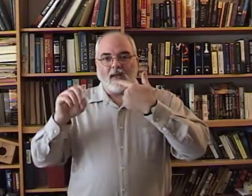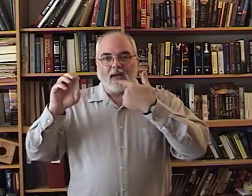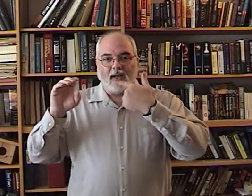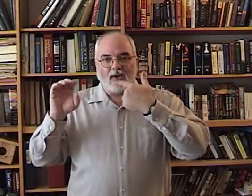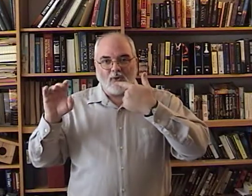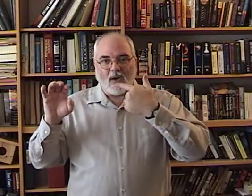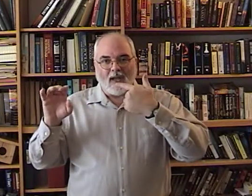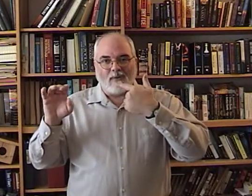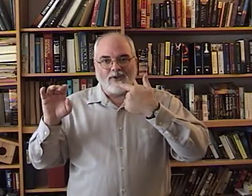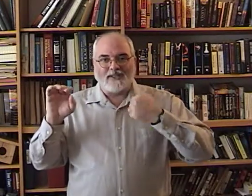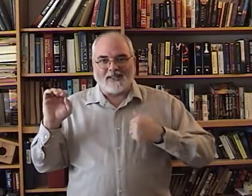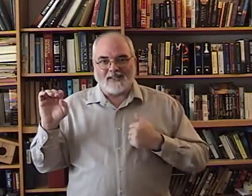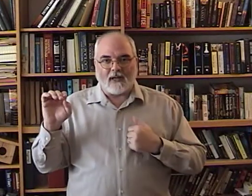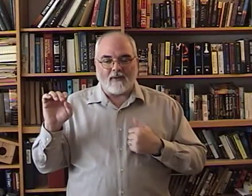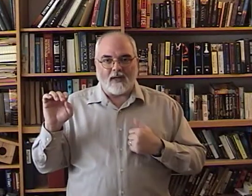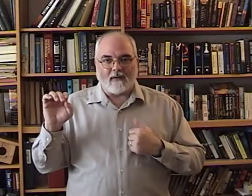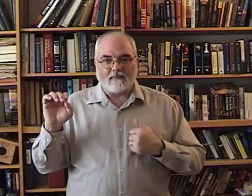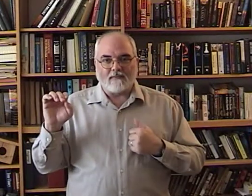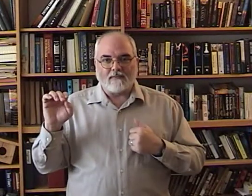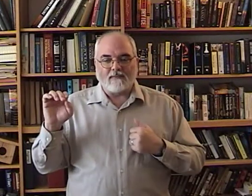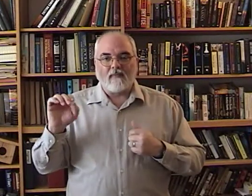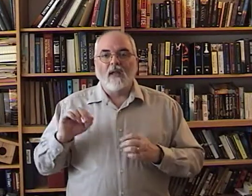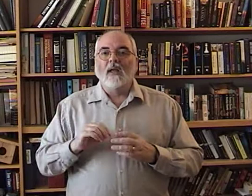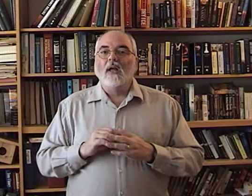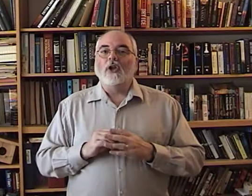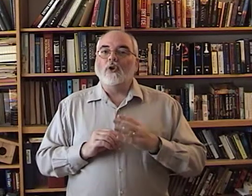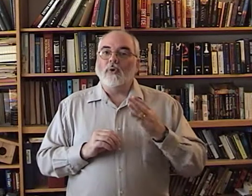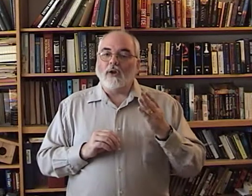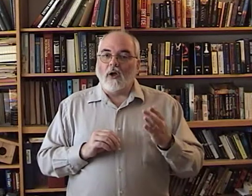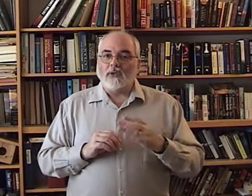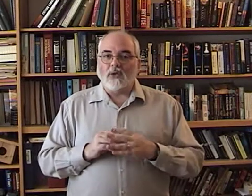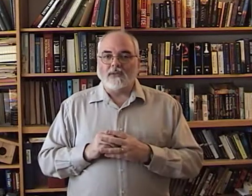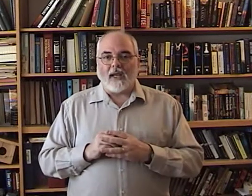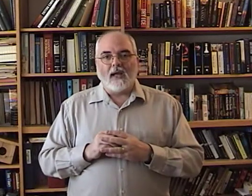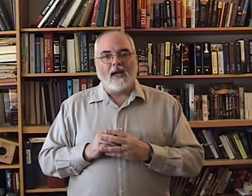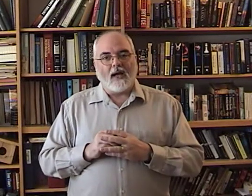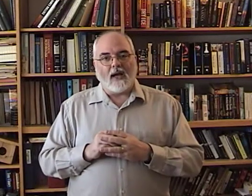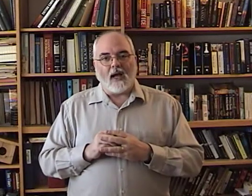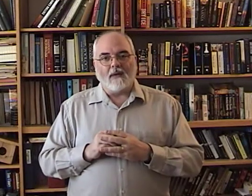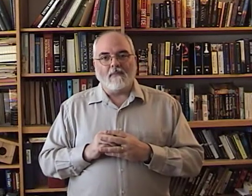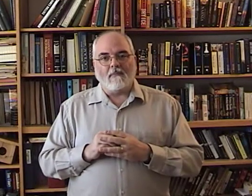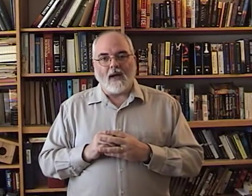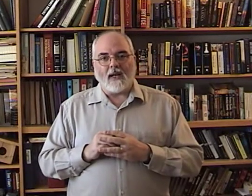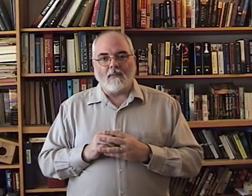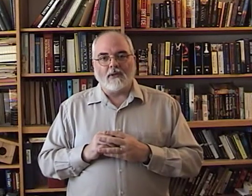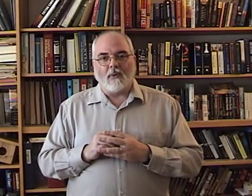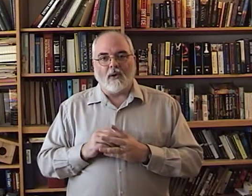two languages at the same time. You can also say, Hi, my name is Paul.